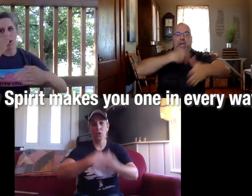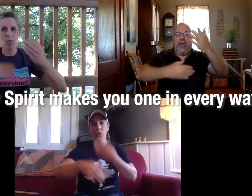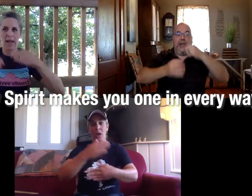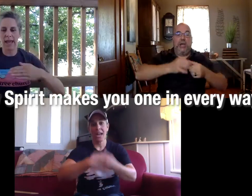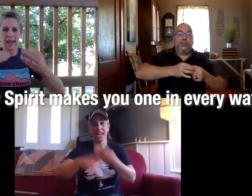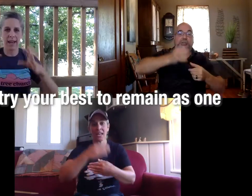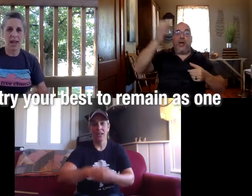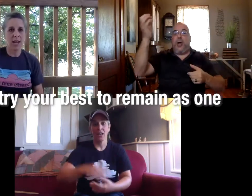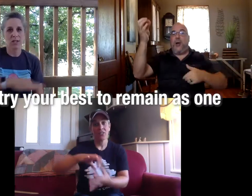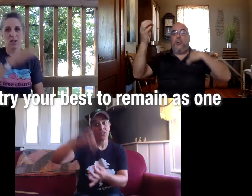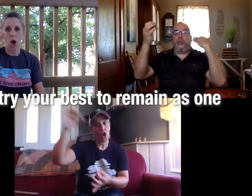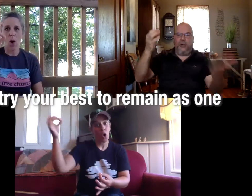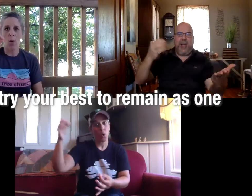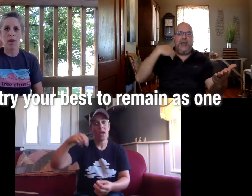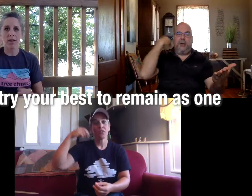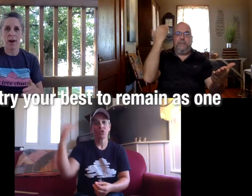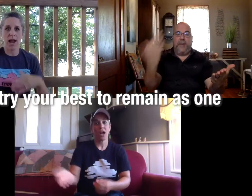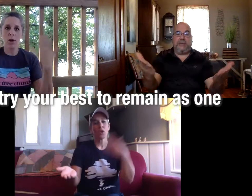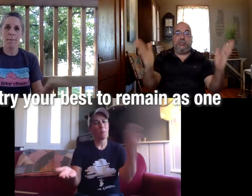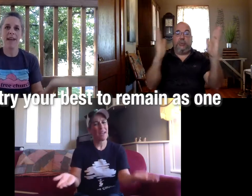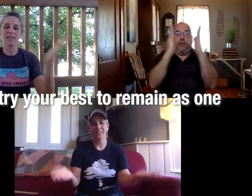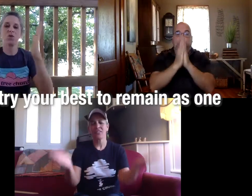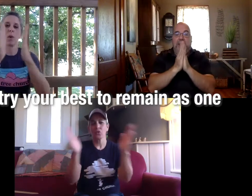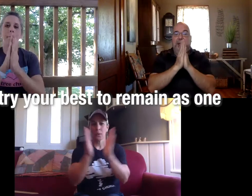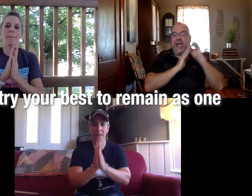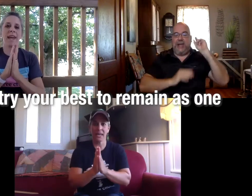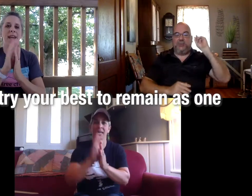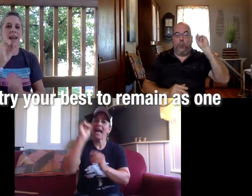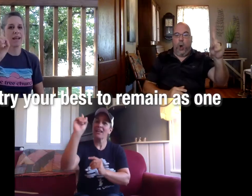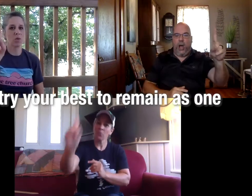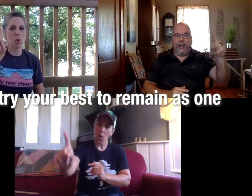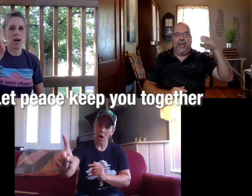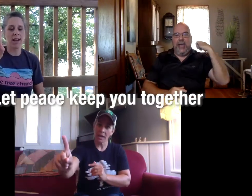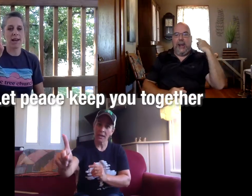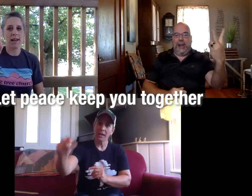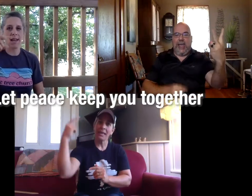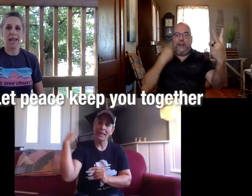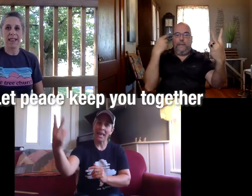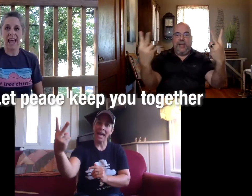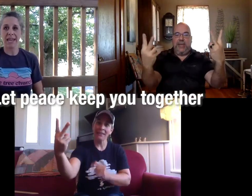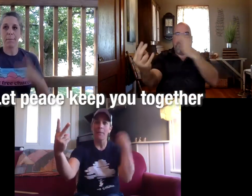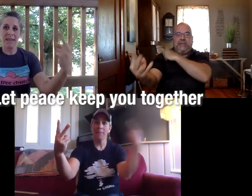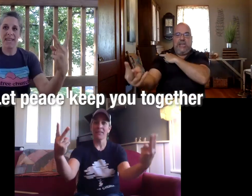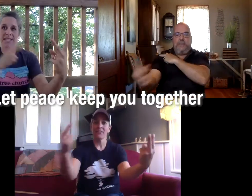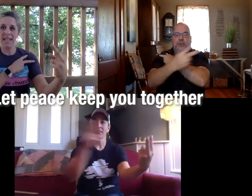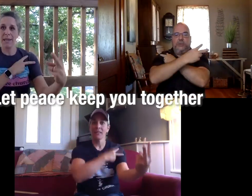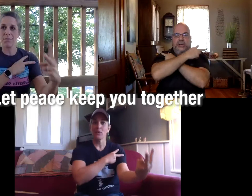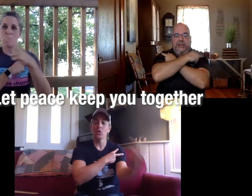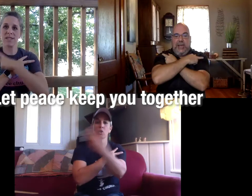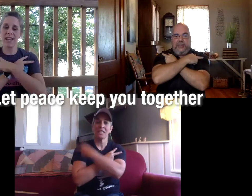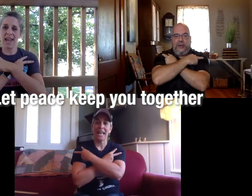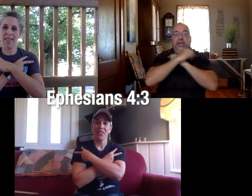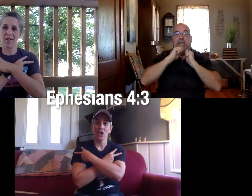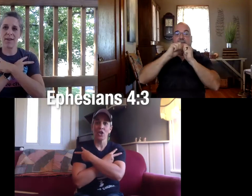way so try your best to remain as one let peace keep you